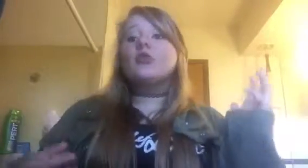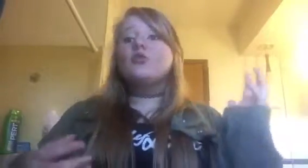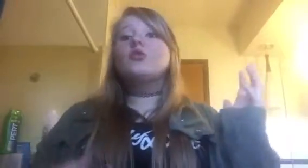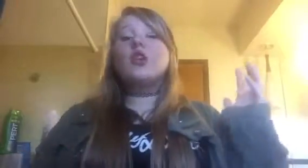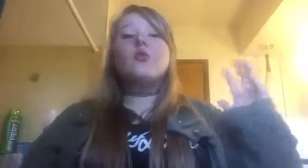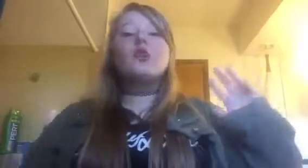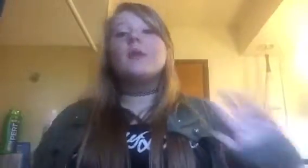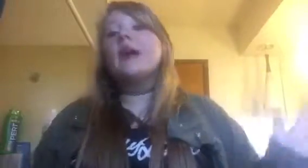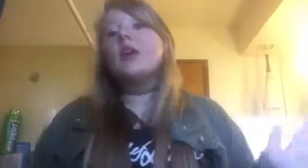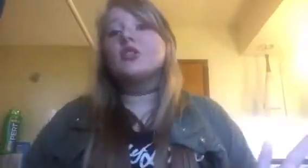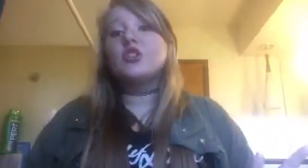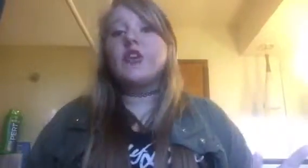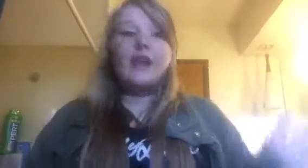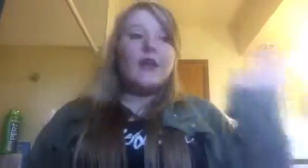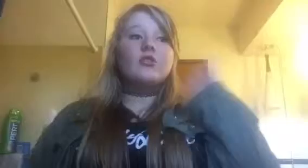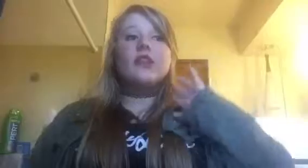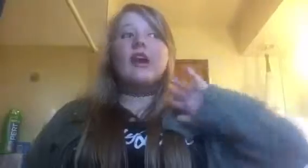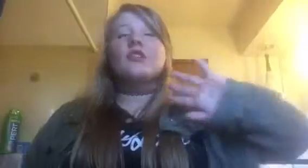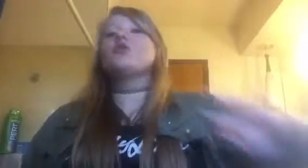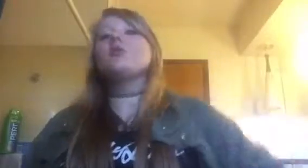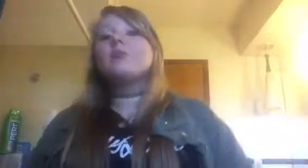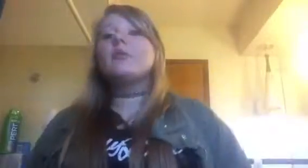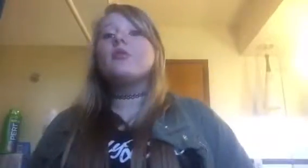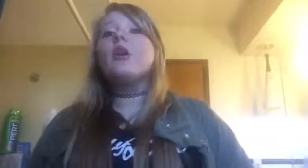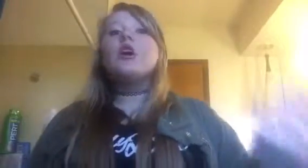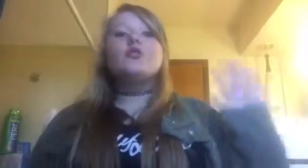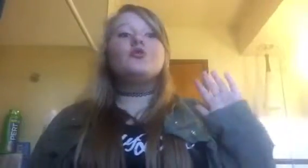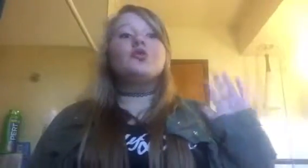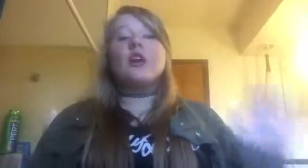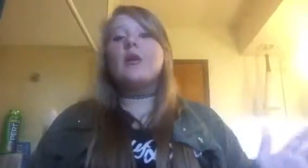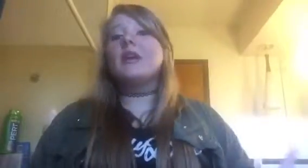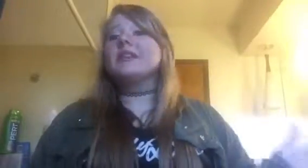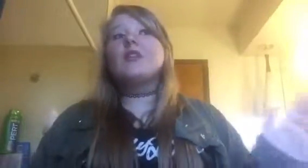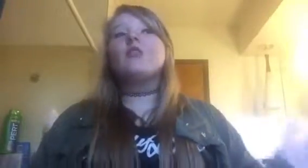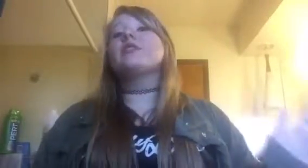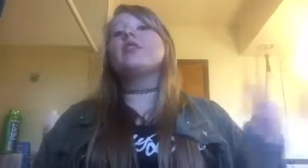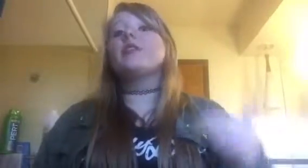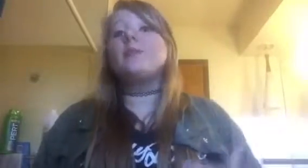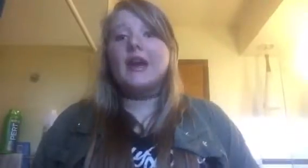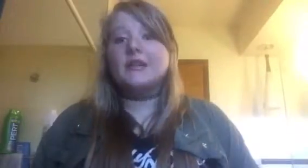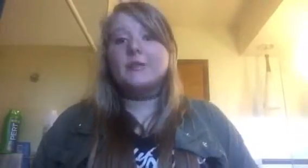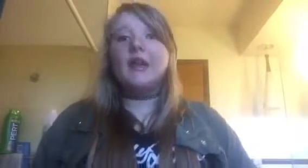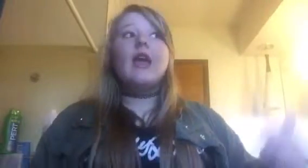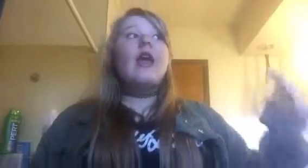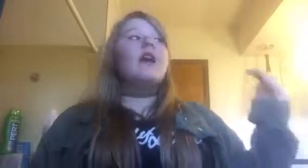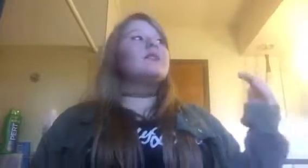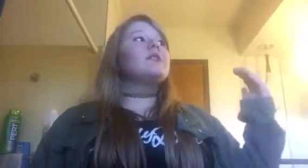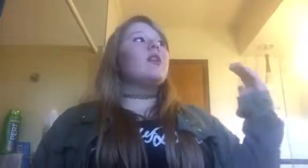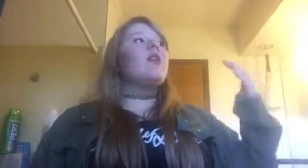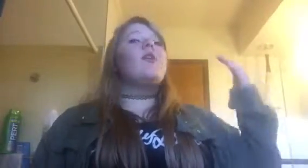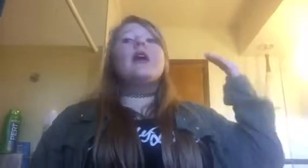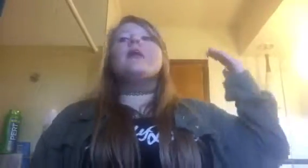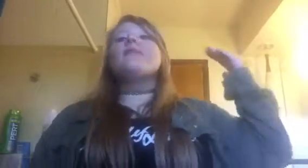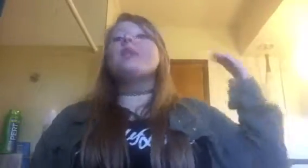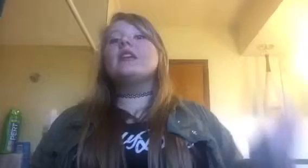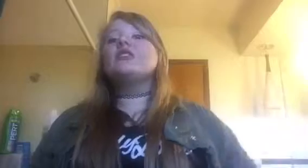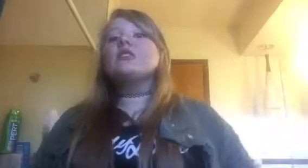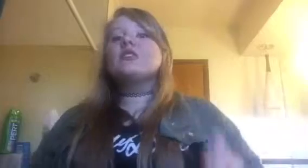going to try to cut back on the sharing. I've only allowed a certain people to share, because I know that they'll give it back to me. And so, it's just,